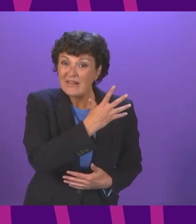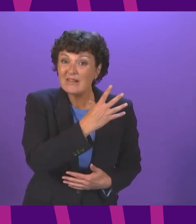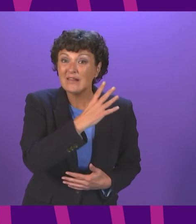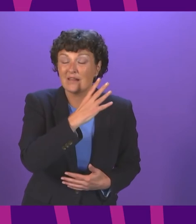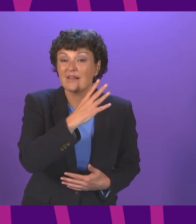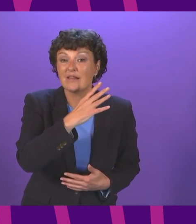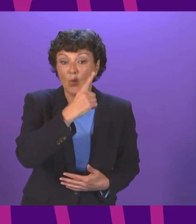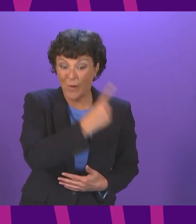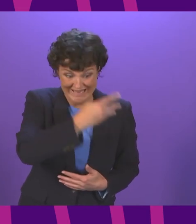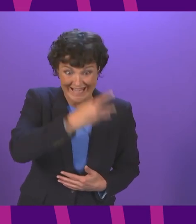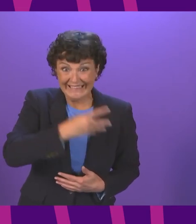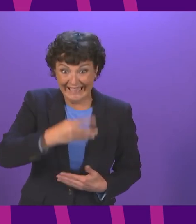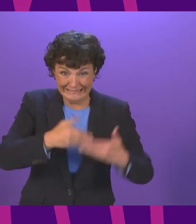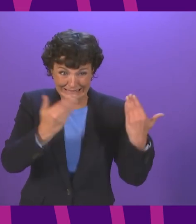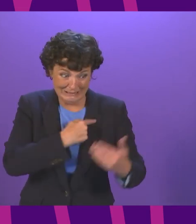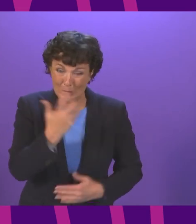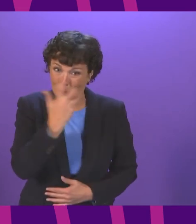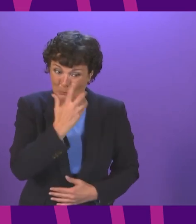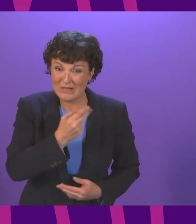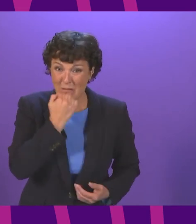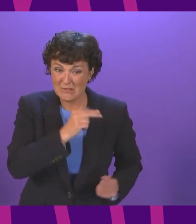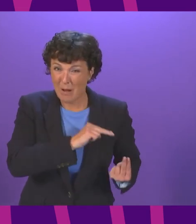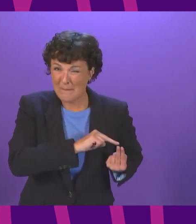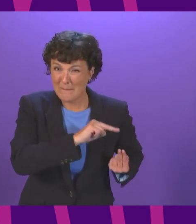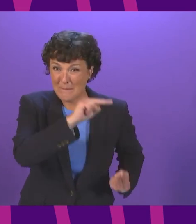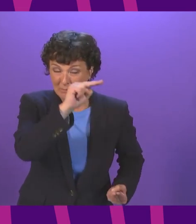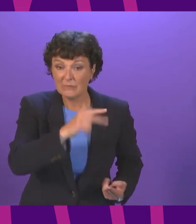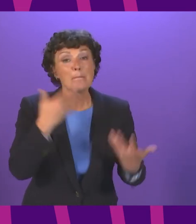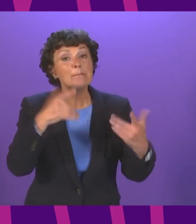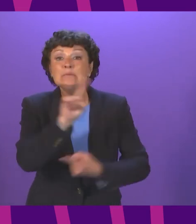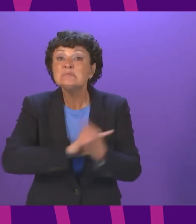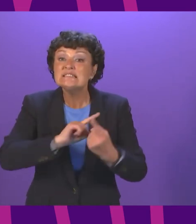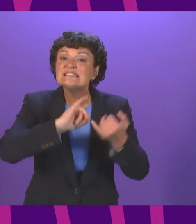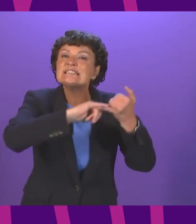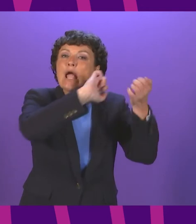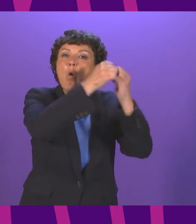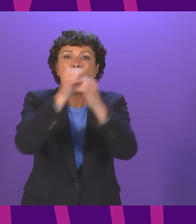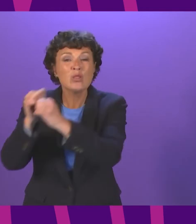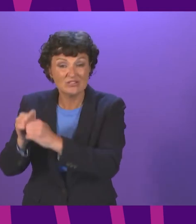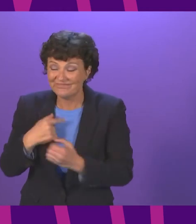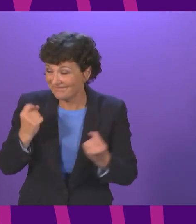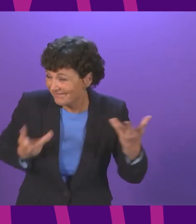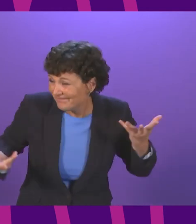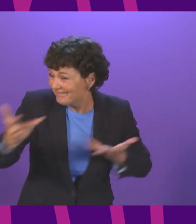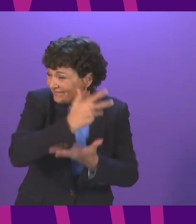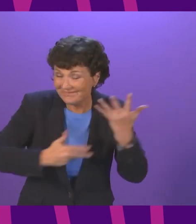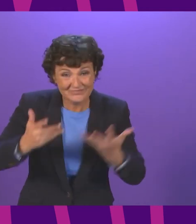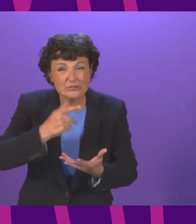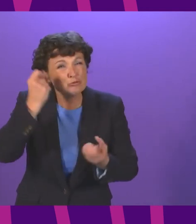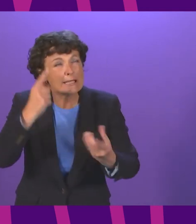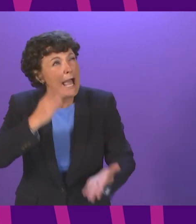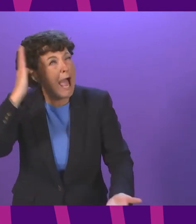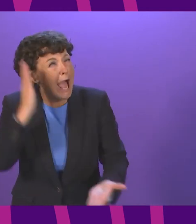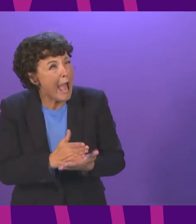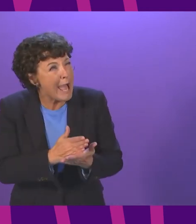199 days in meetings with stakeholders we've discussed that there is no true understanding of